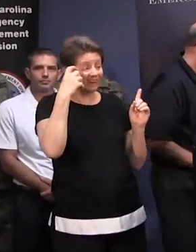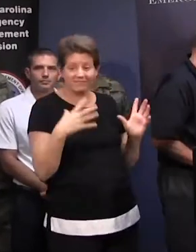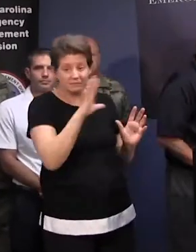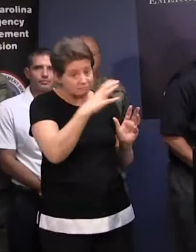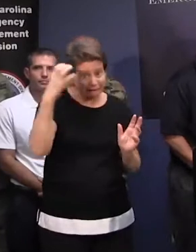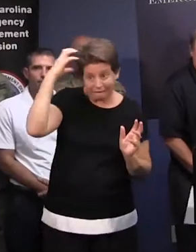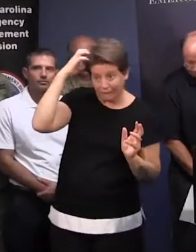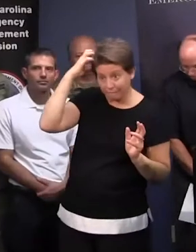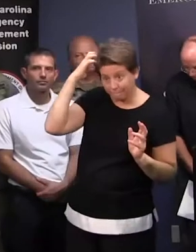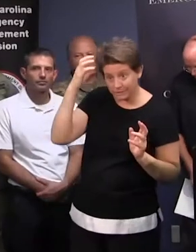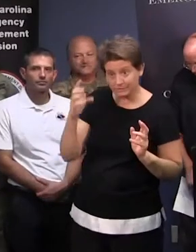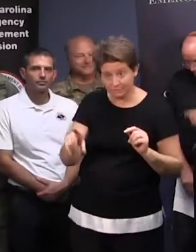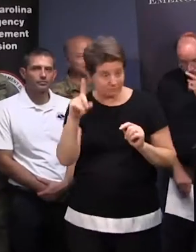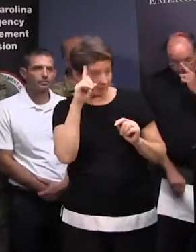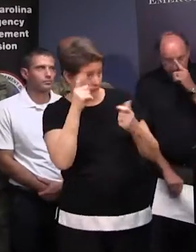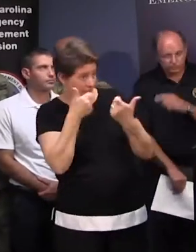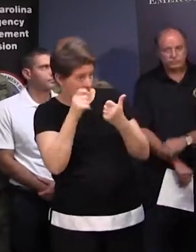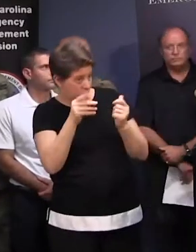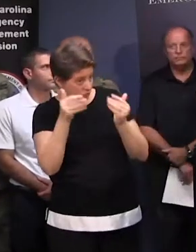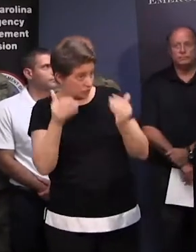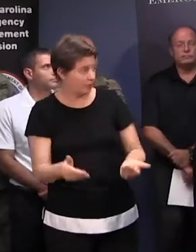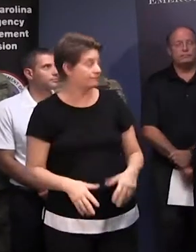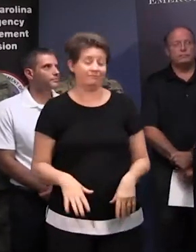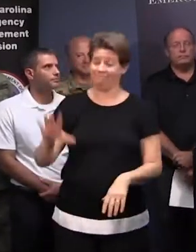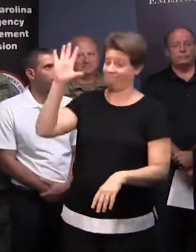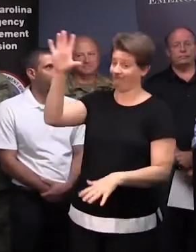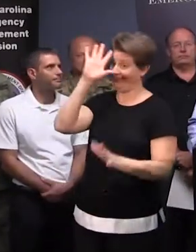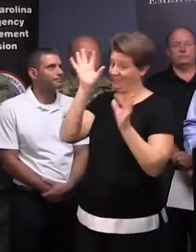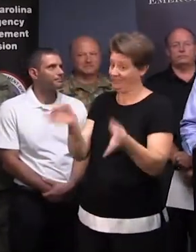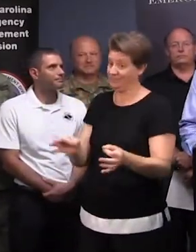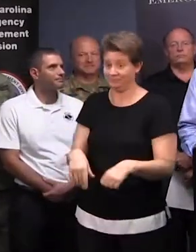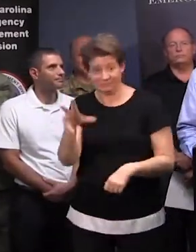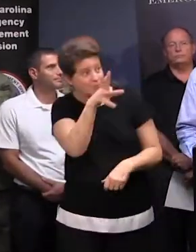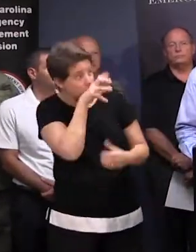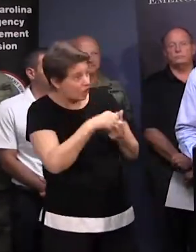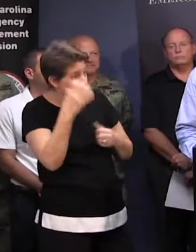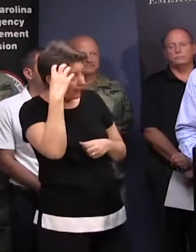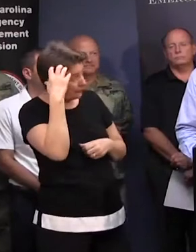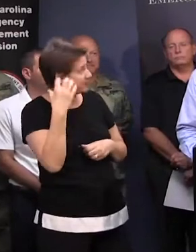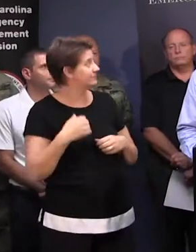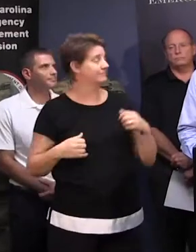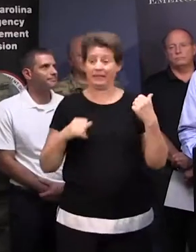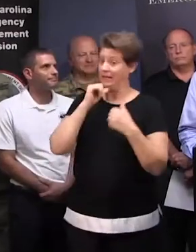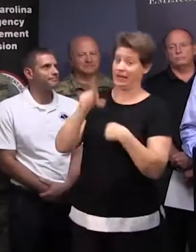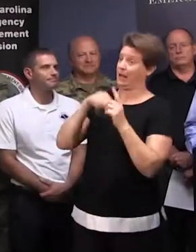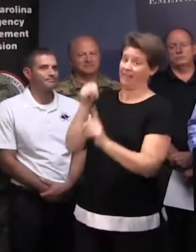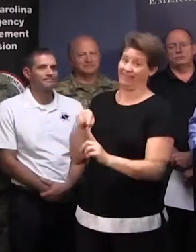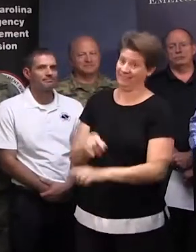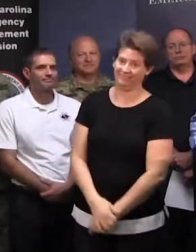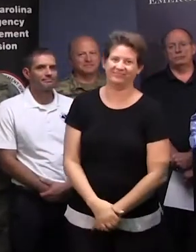Clemson, do you think that the game should go ahead? That's up to them. Have you talked to Clemson folks about it? Not about that.